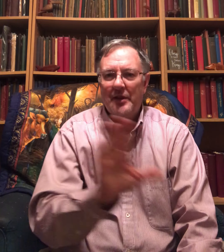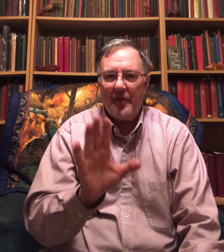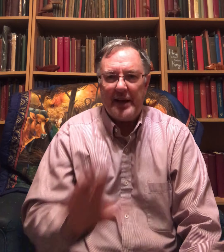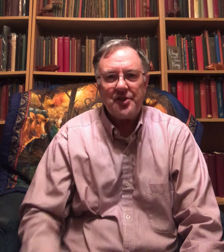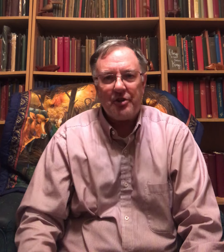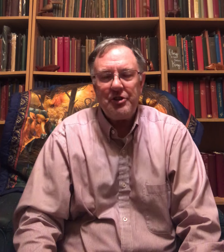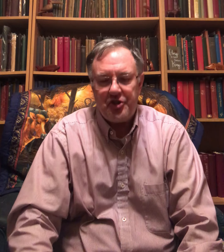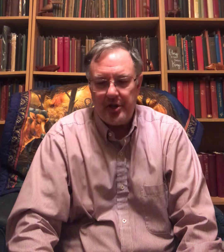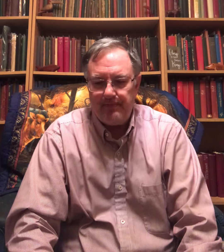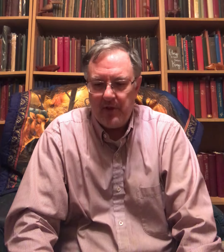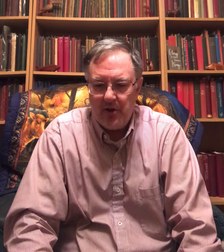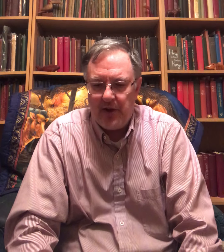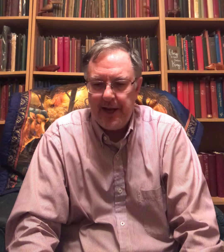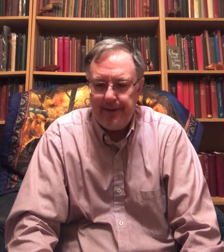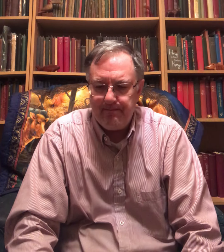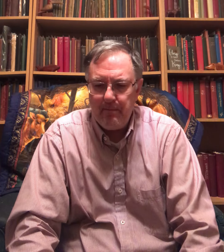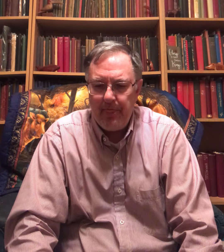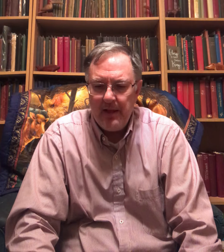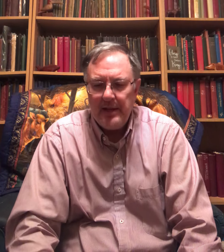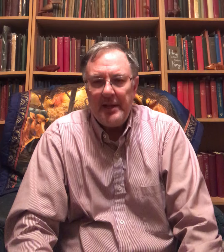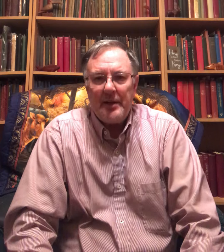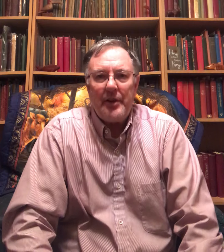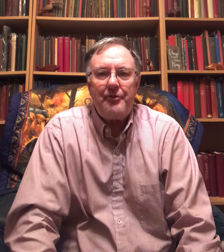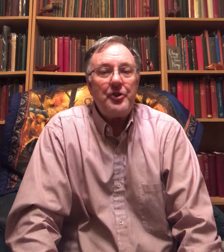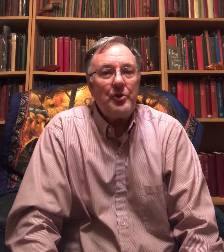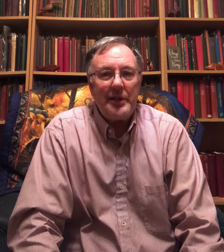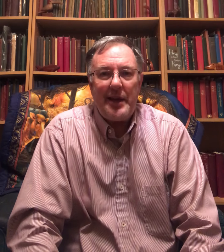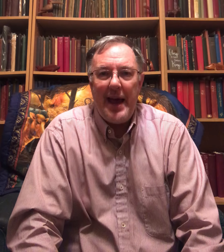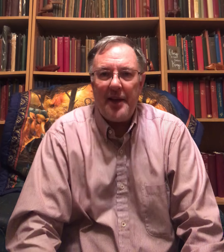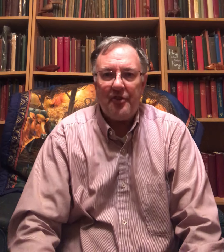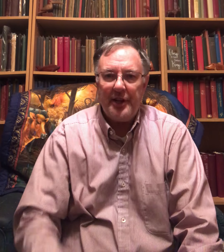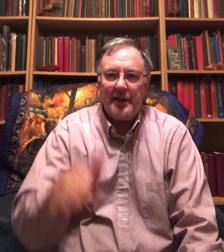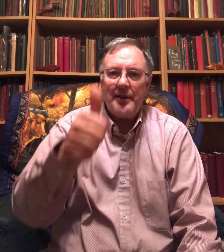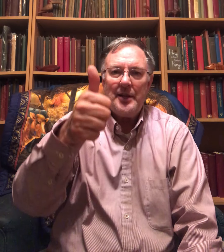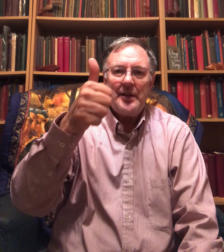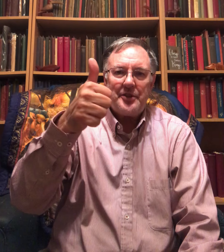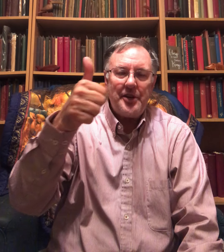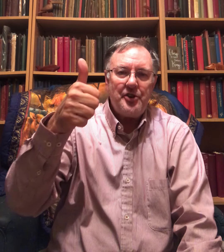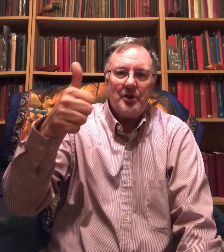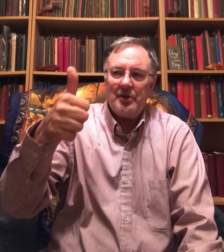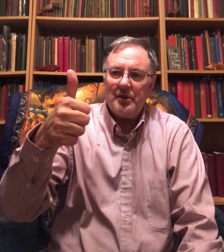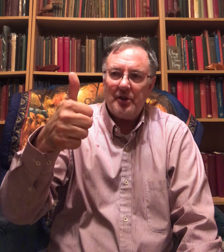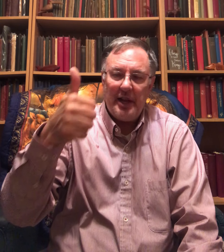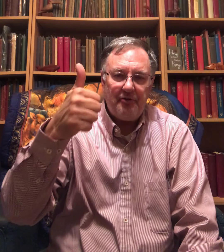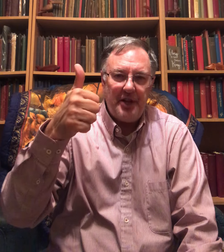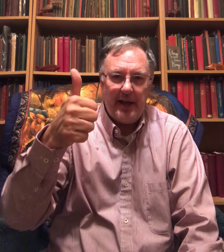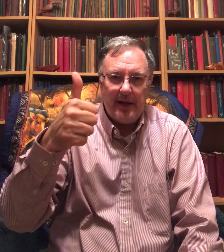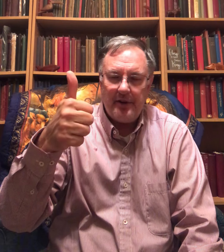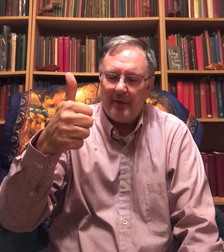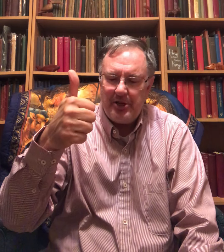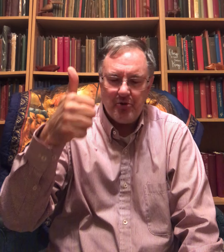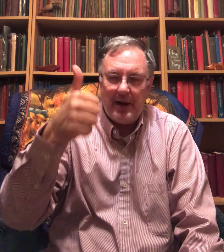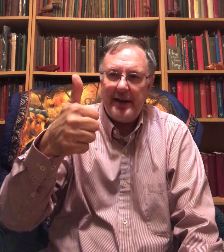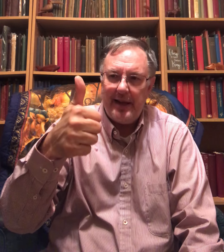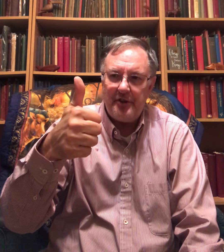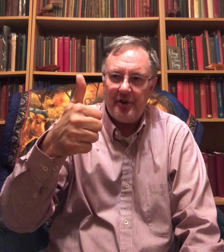That is a Christian. Okay? If you're doing Catholic, take your left hand, I mean your right hand, your